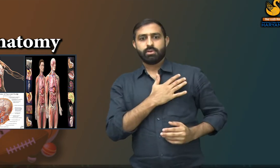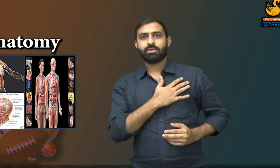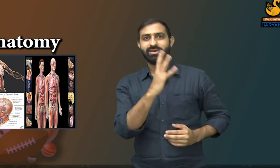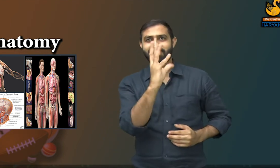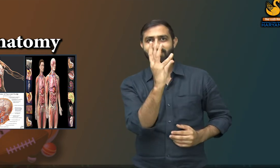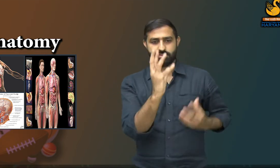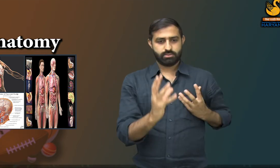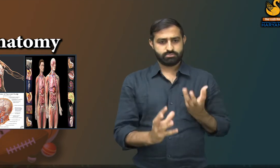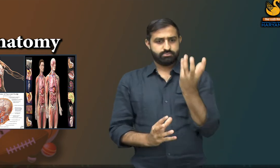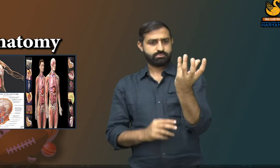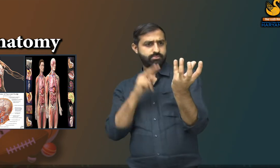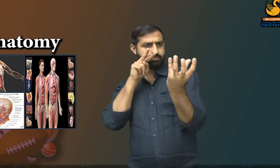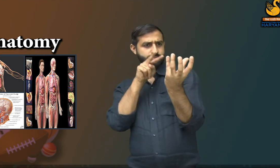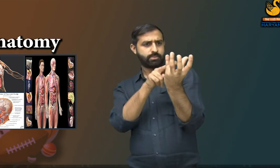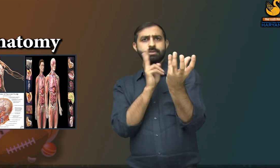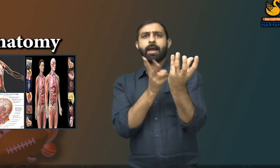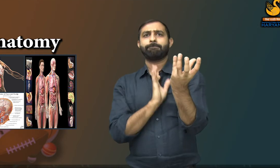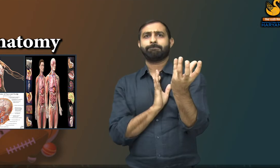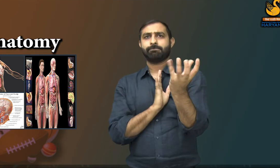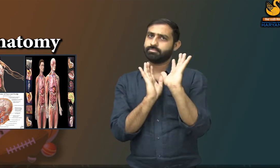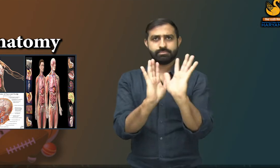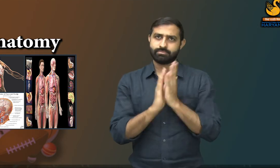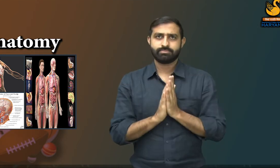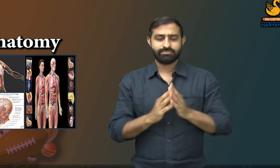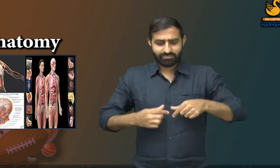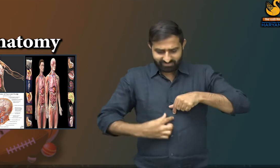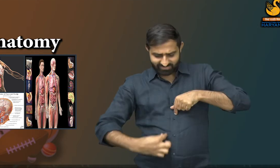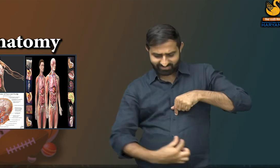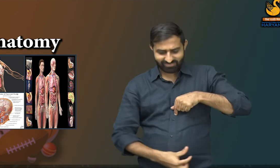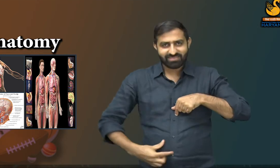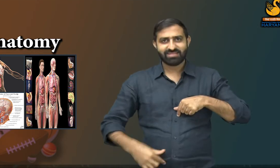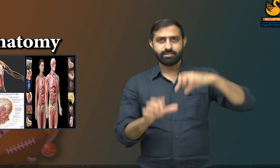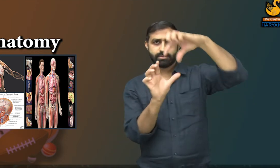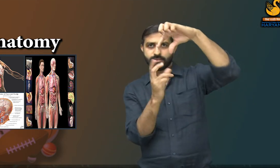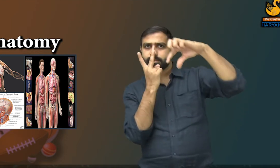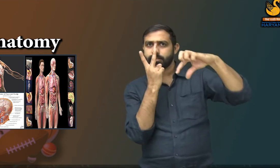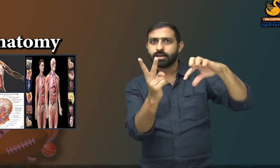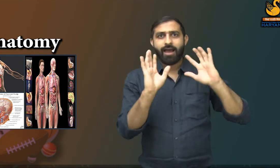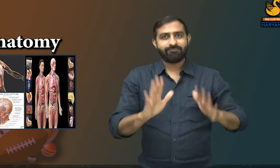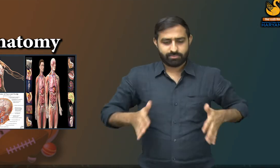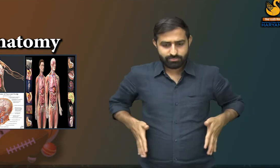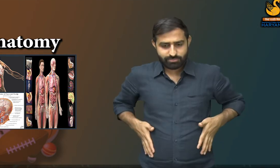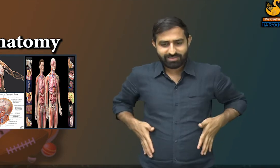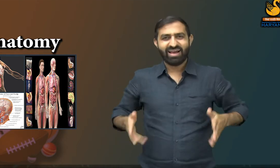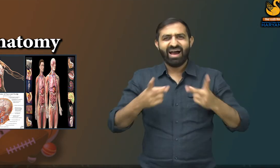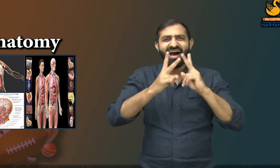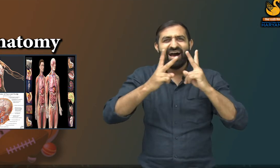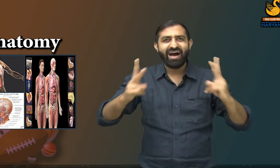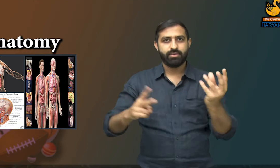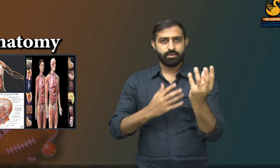different organs. Inside our body we have heart, intestine and many other organs.